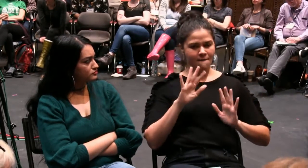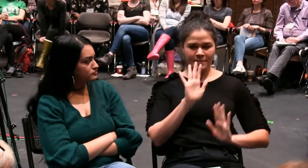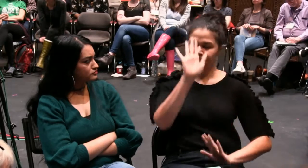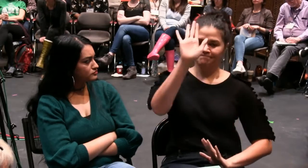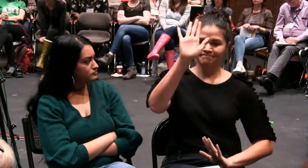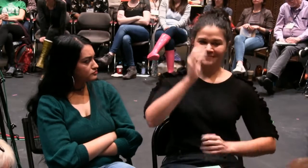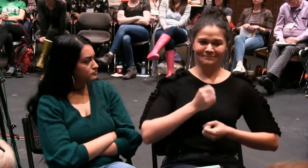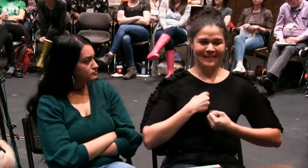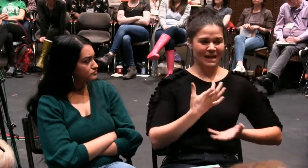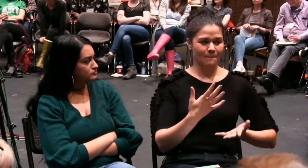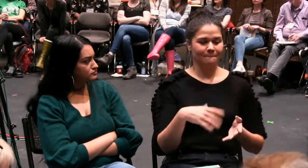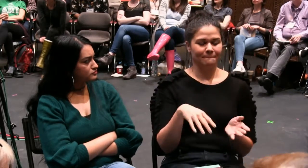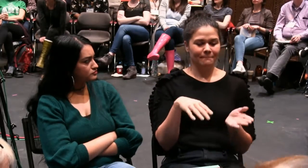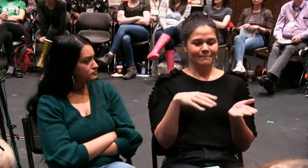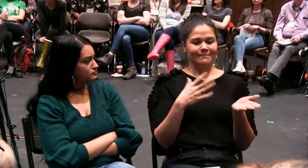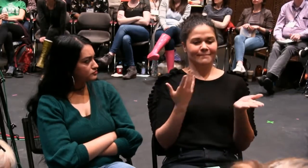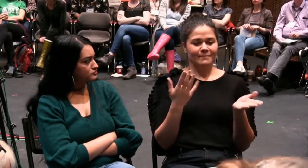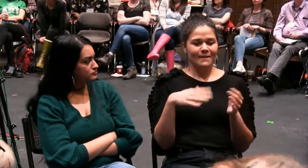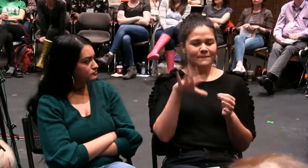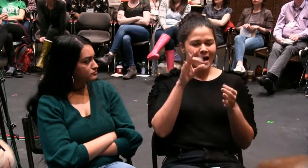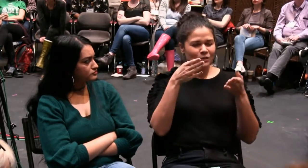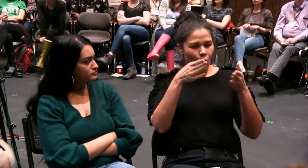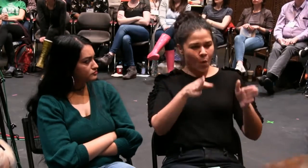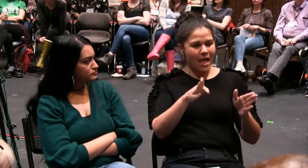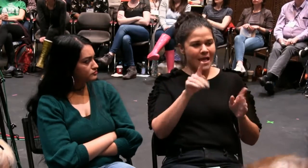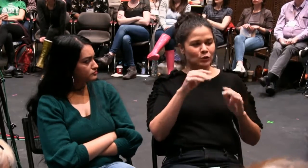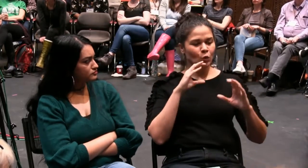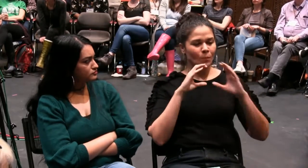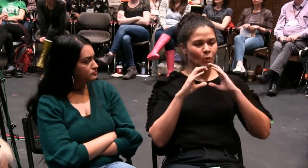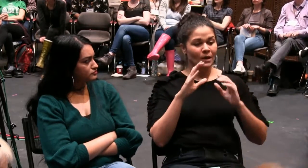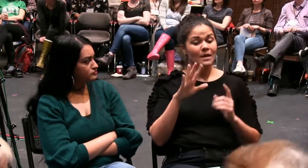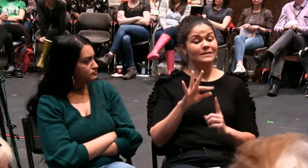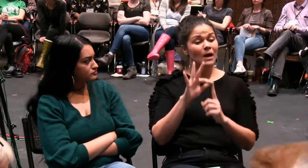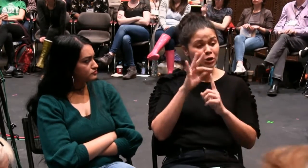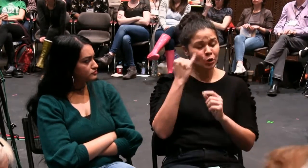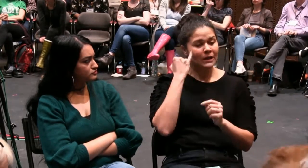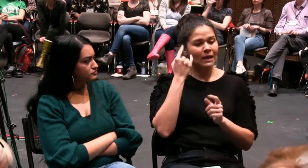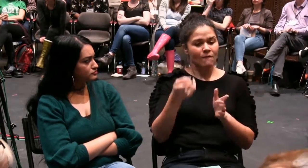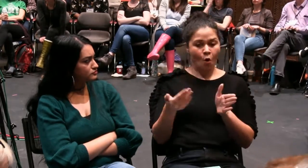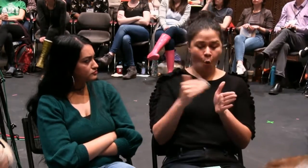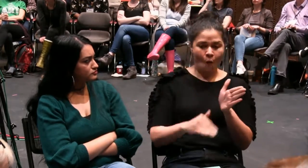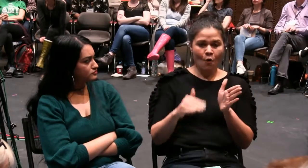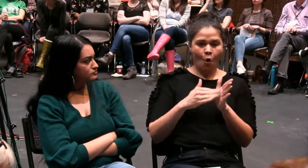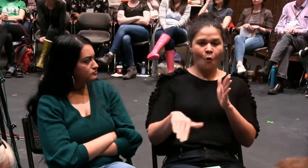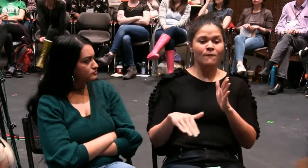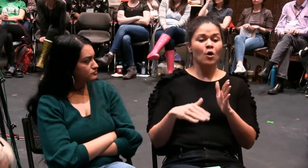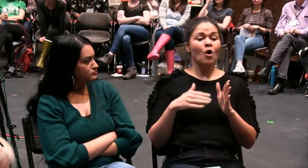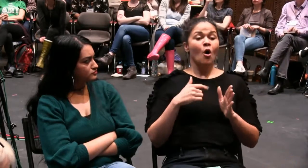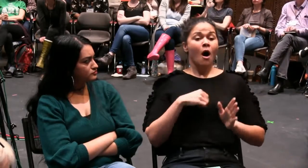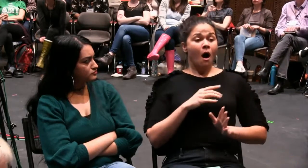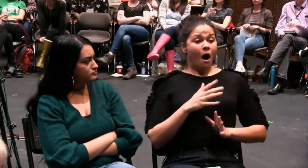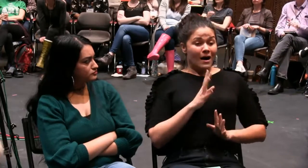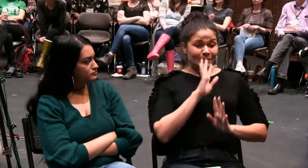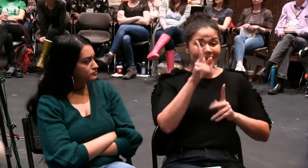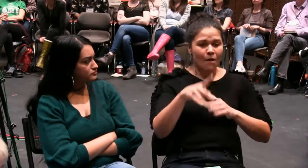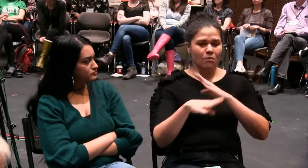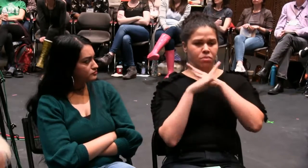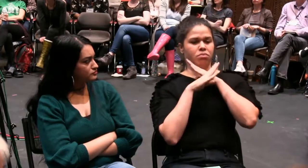in a space and place that is equitable starts with speaking up. So we have to find certain ways to not only speak up